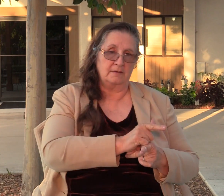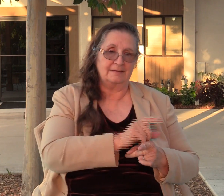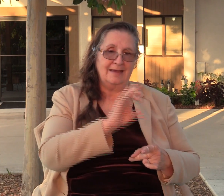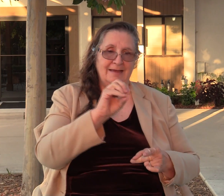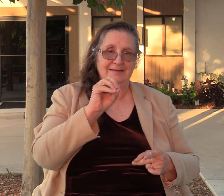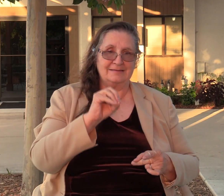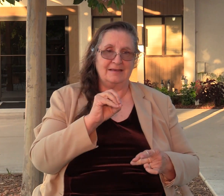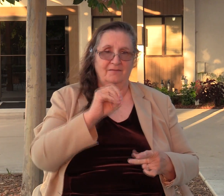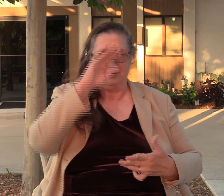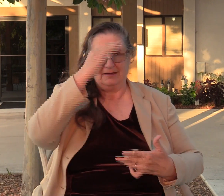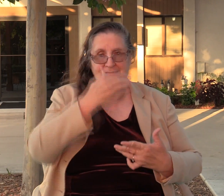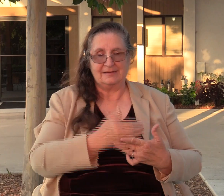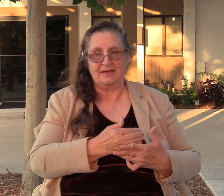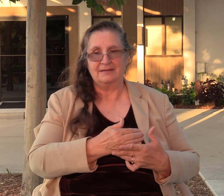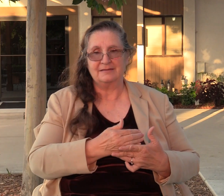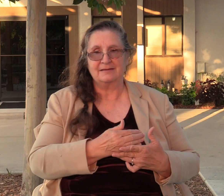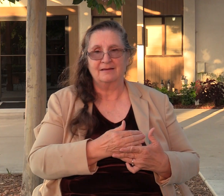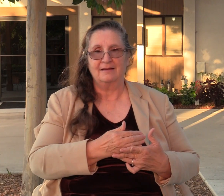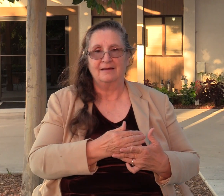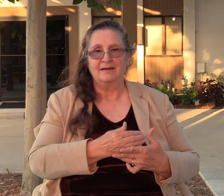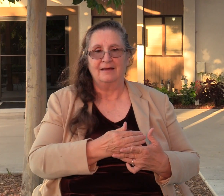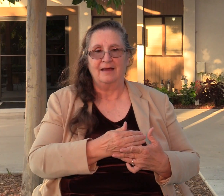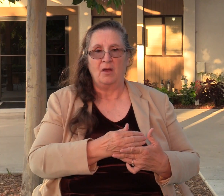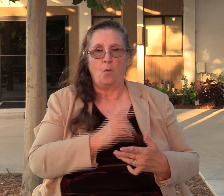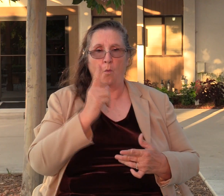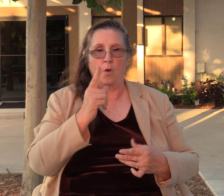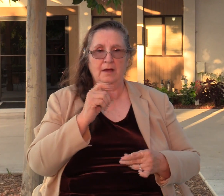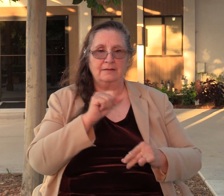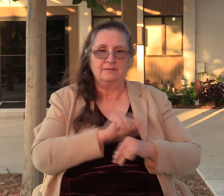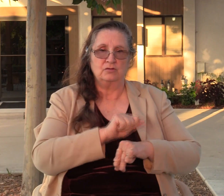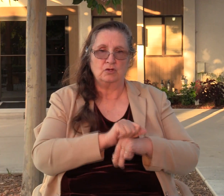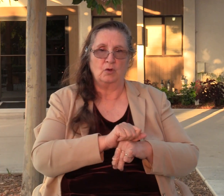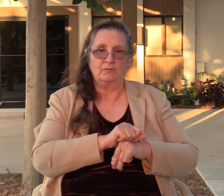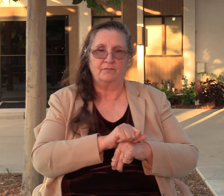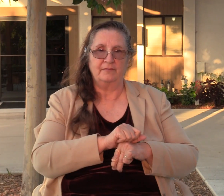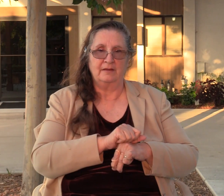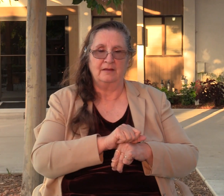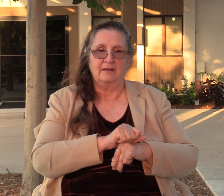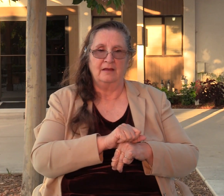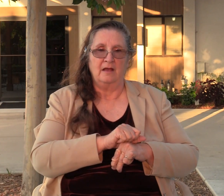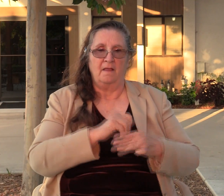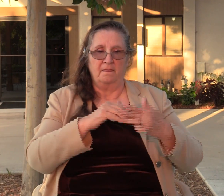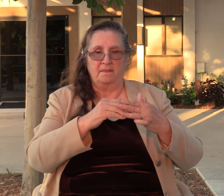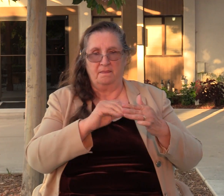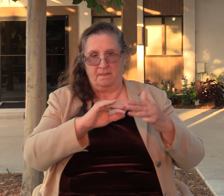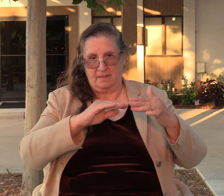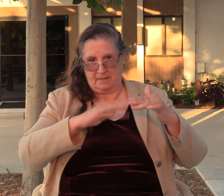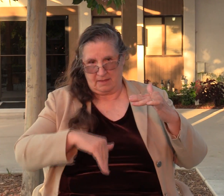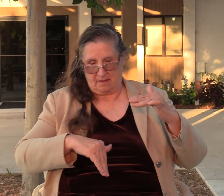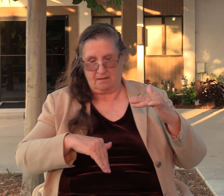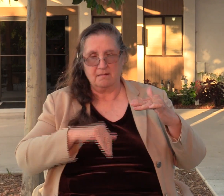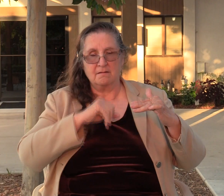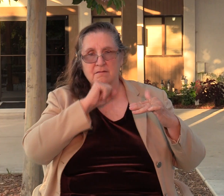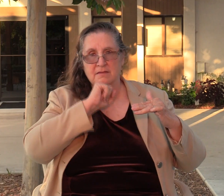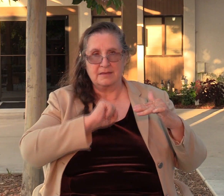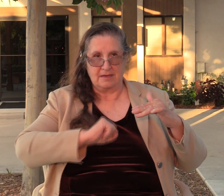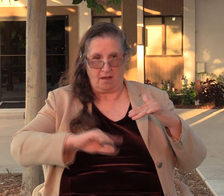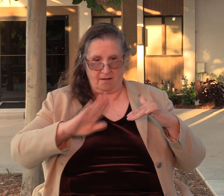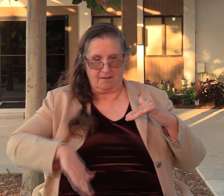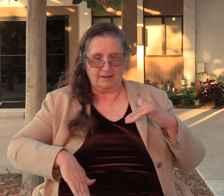of Jerubbabel, on one stone. But Jotham, the youngest son of Jerubbabel, was left because he hid himself.